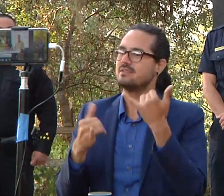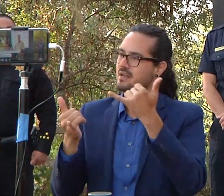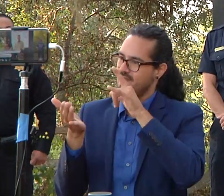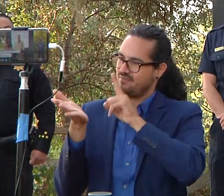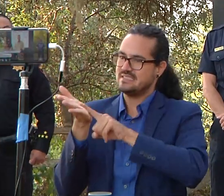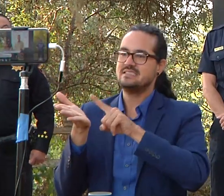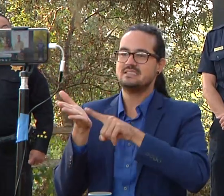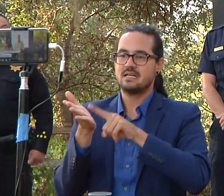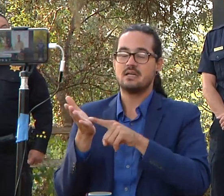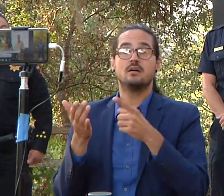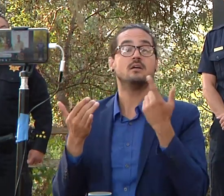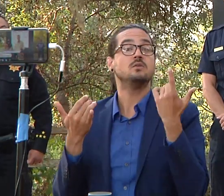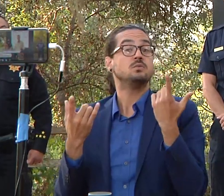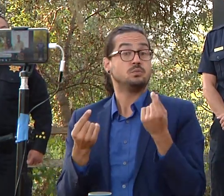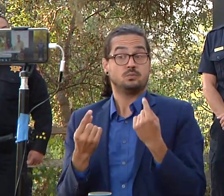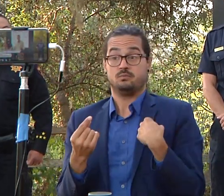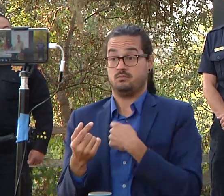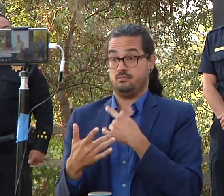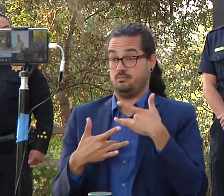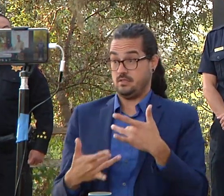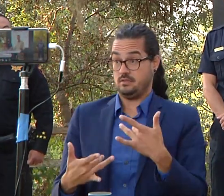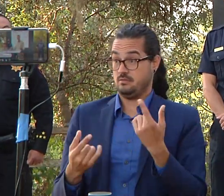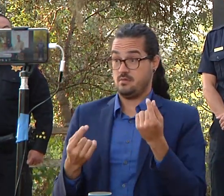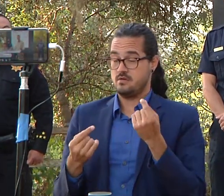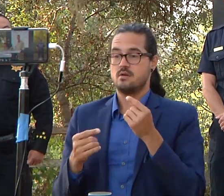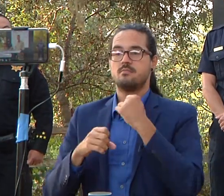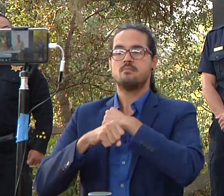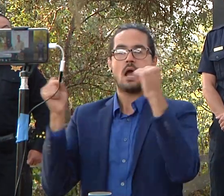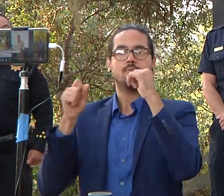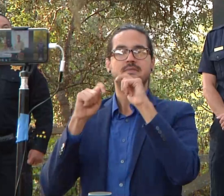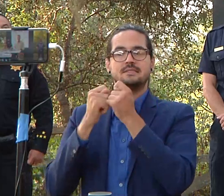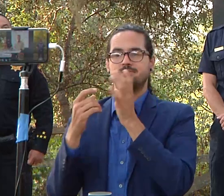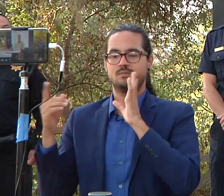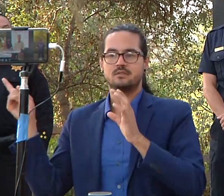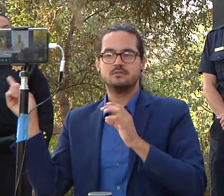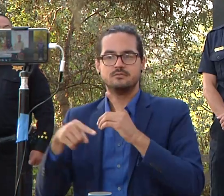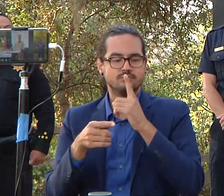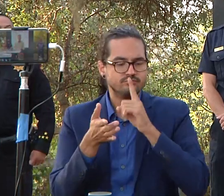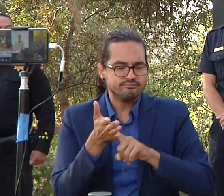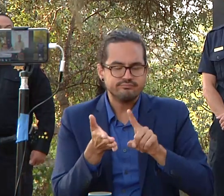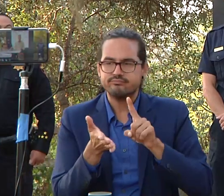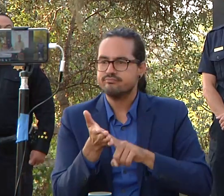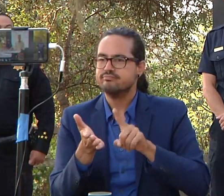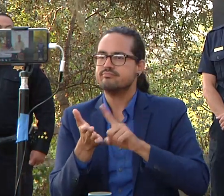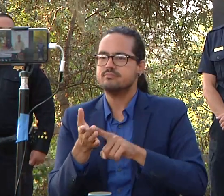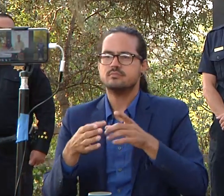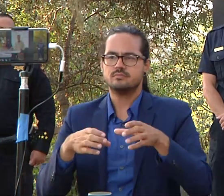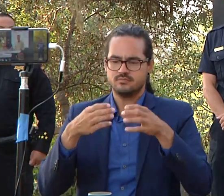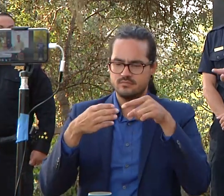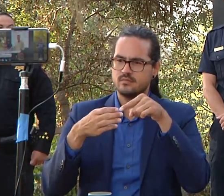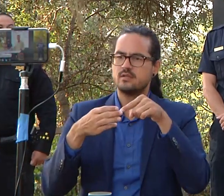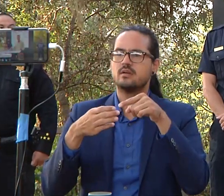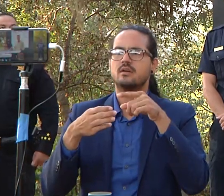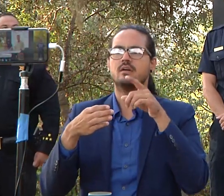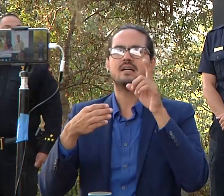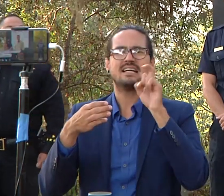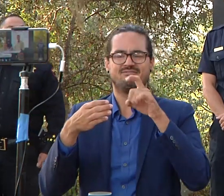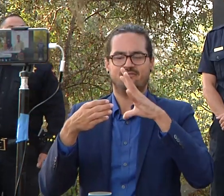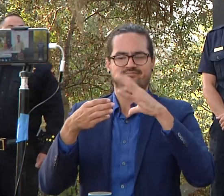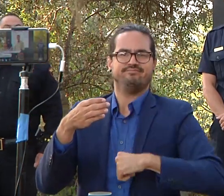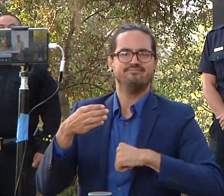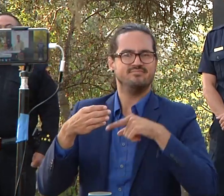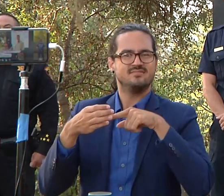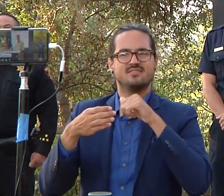do is uh you know our bomb team will do a lot of investigation but at the same time they got to render that device safe so uh they'll do that in a